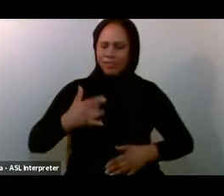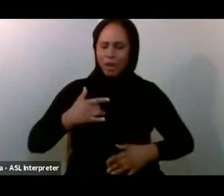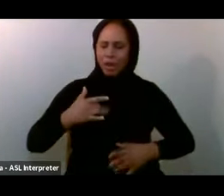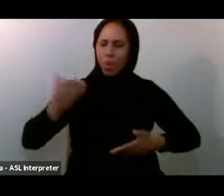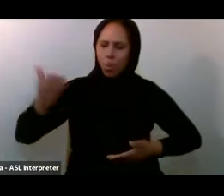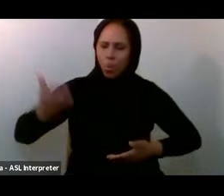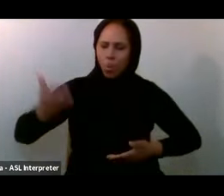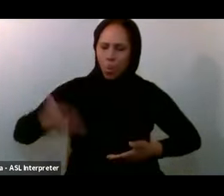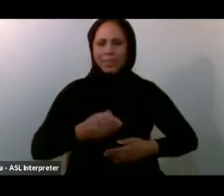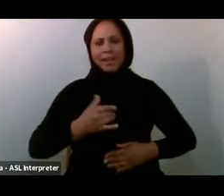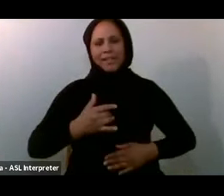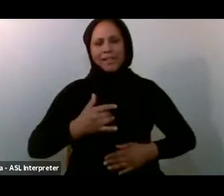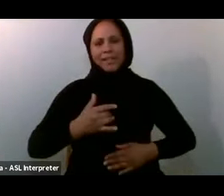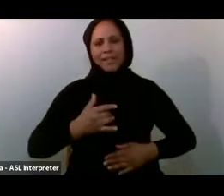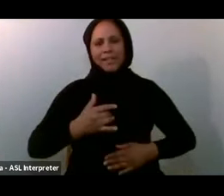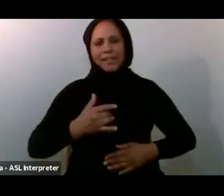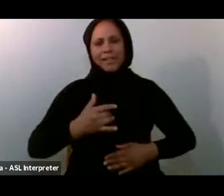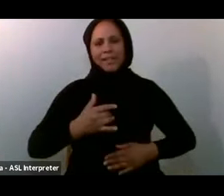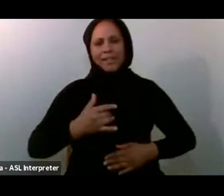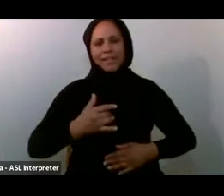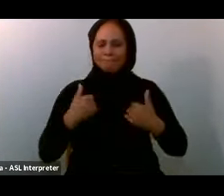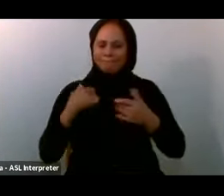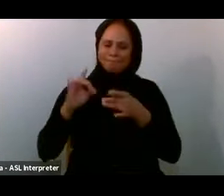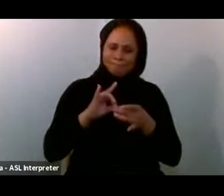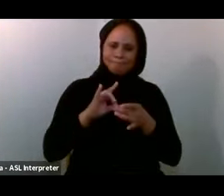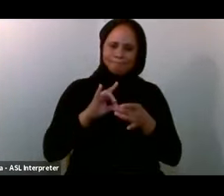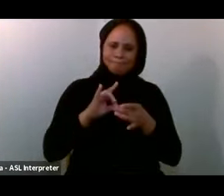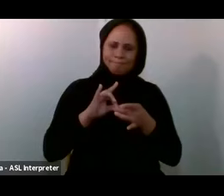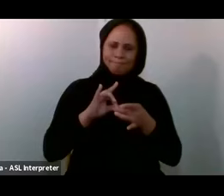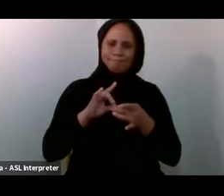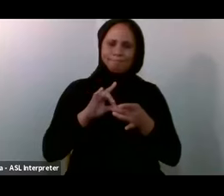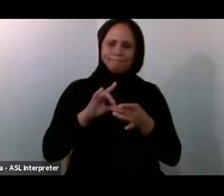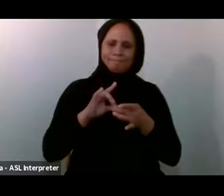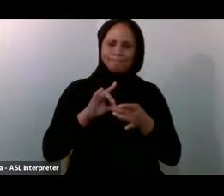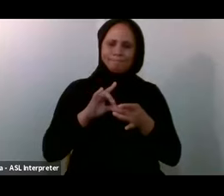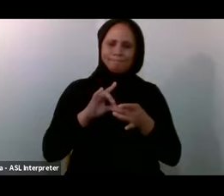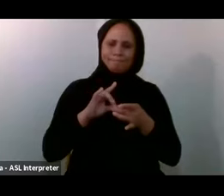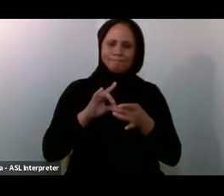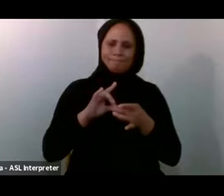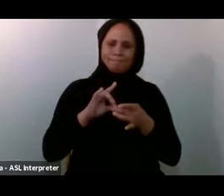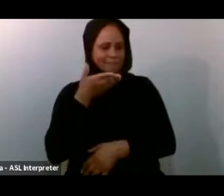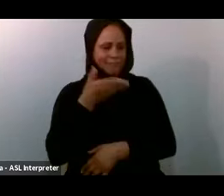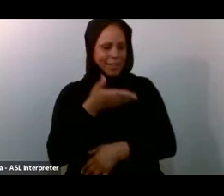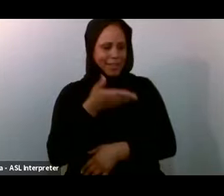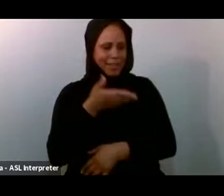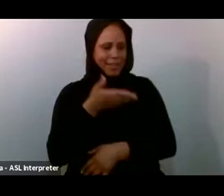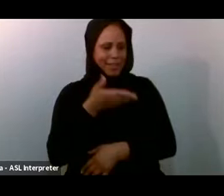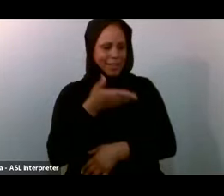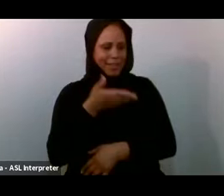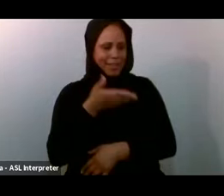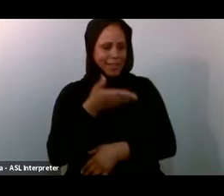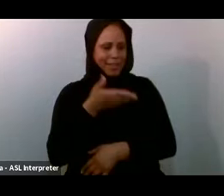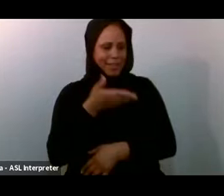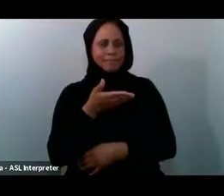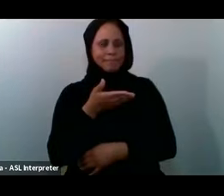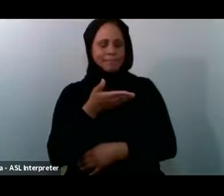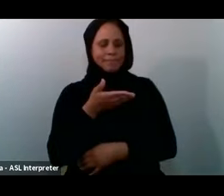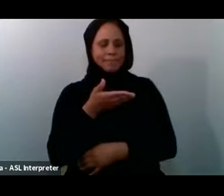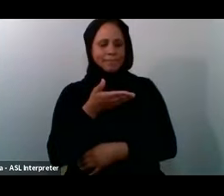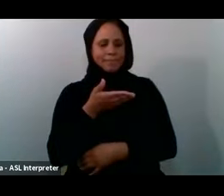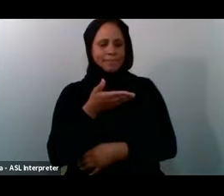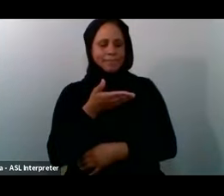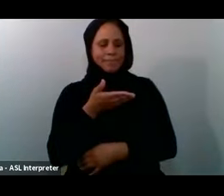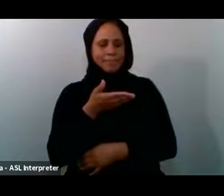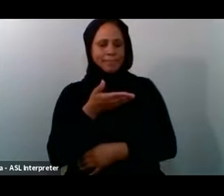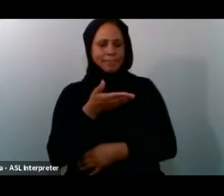That they Had a Place in The Masjid Because it Is he Who says That That the Masjid